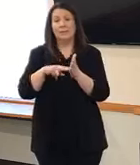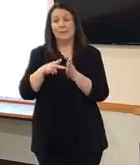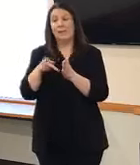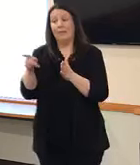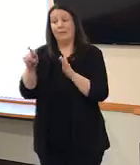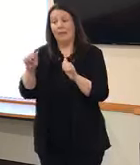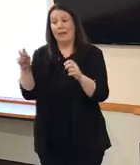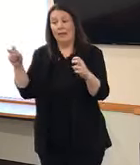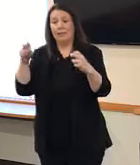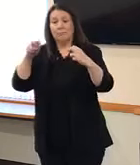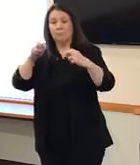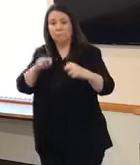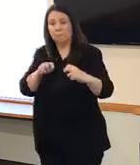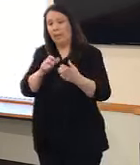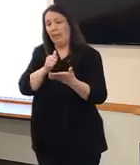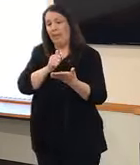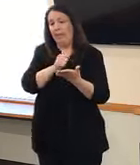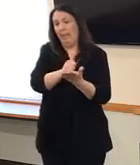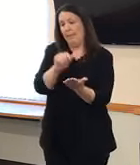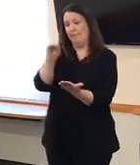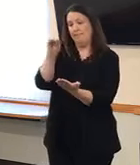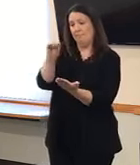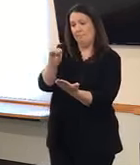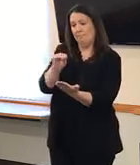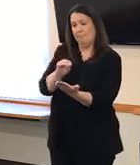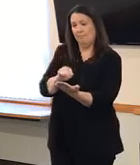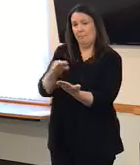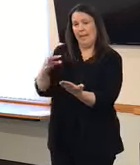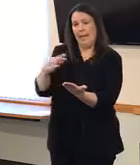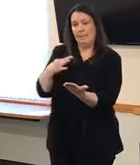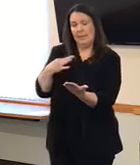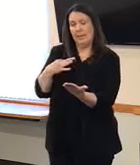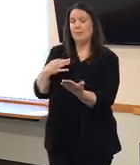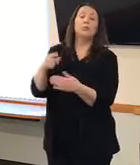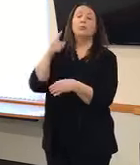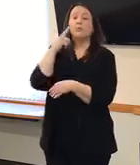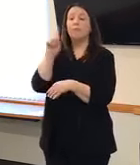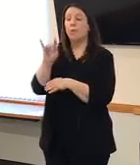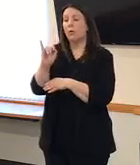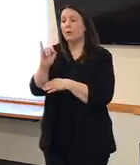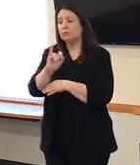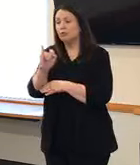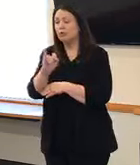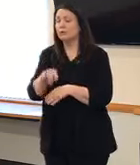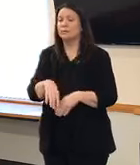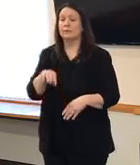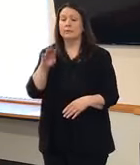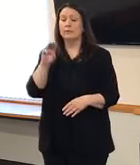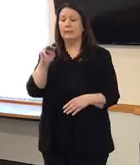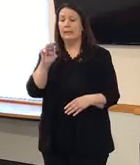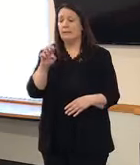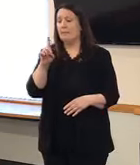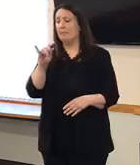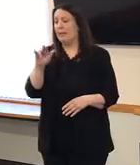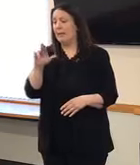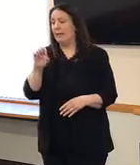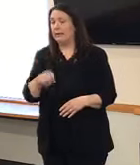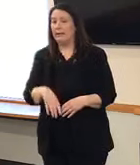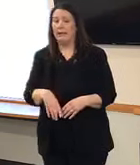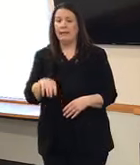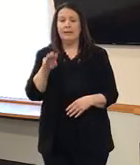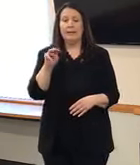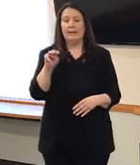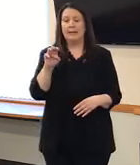can enroll people in the marketplace, in Medicare, in Medicaid, financial